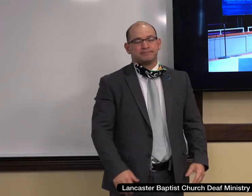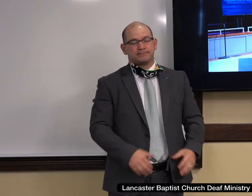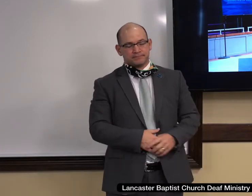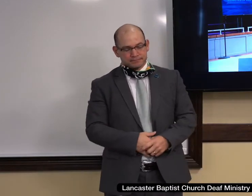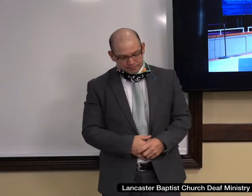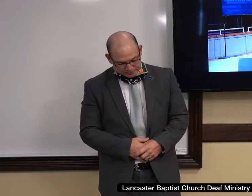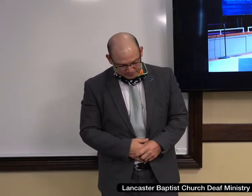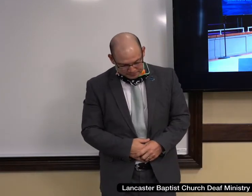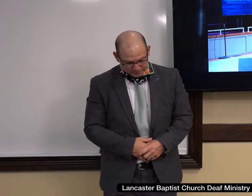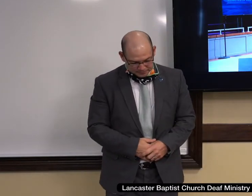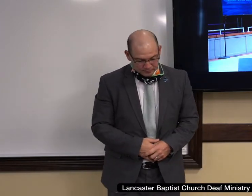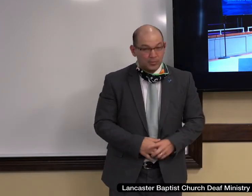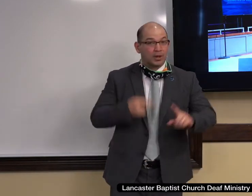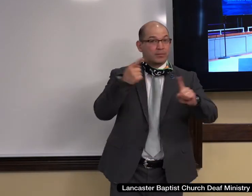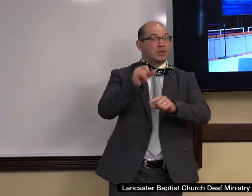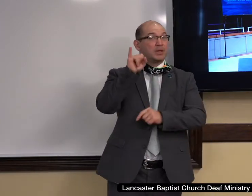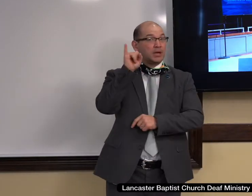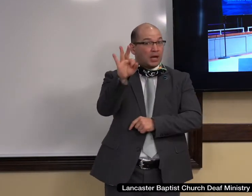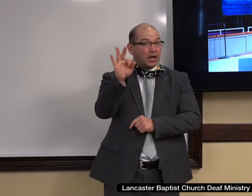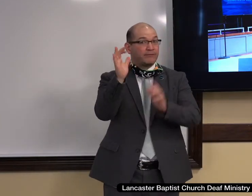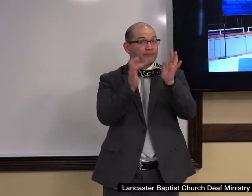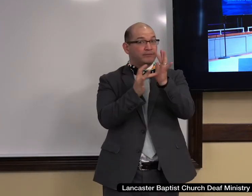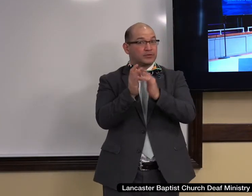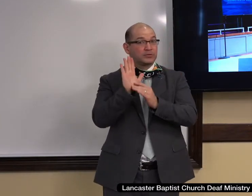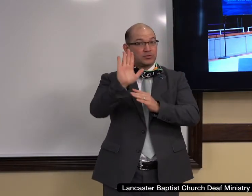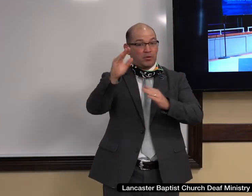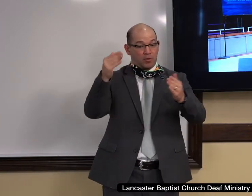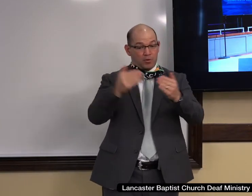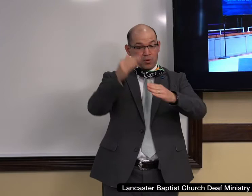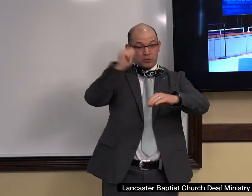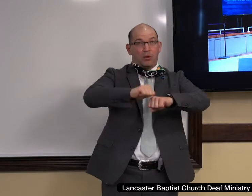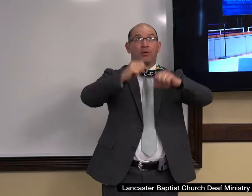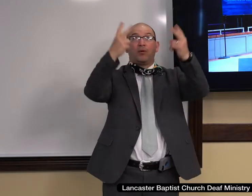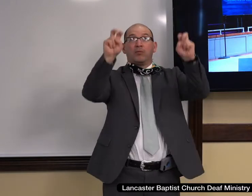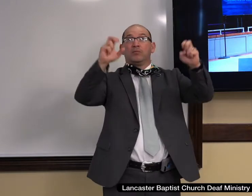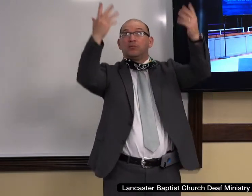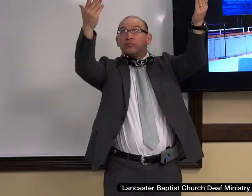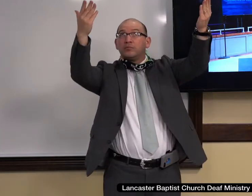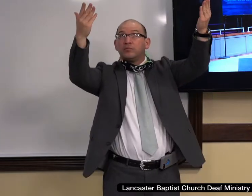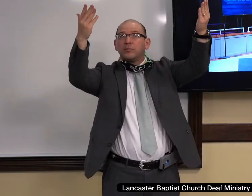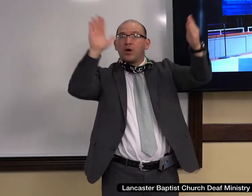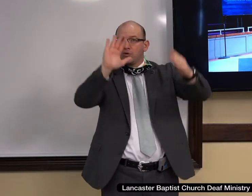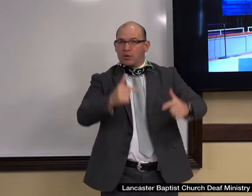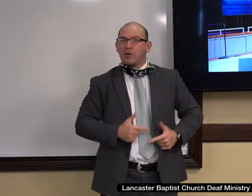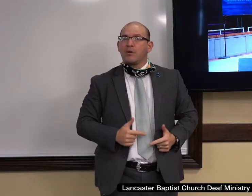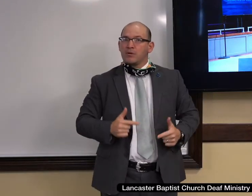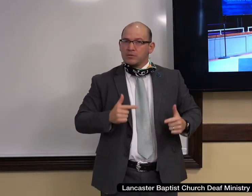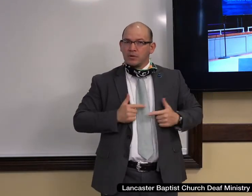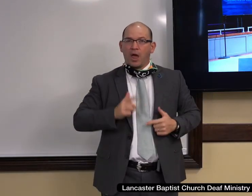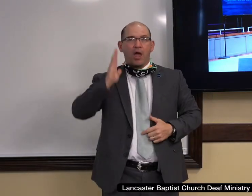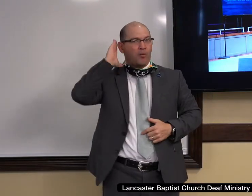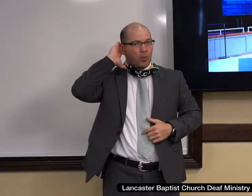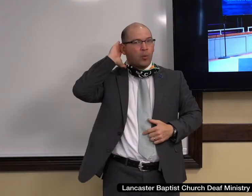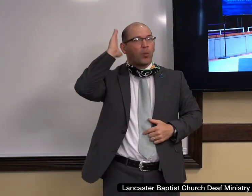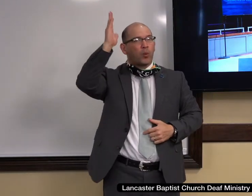You see, if Jesus is your cornerstone, your life spiritually will unashamedly be aligned